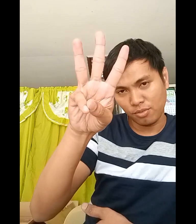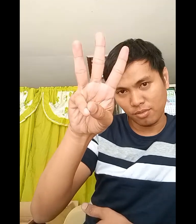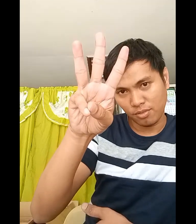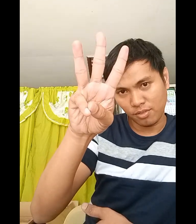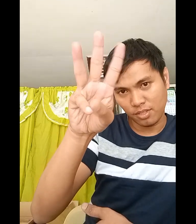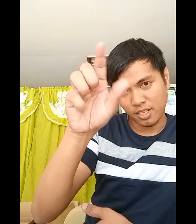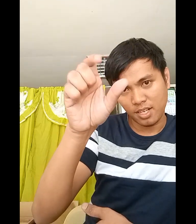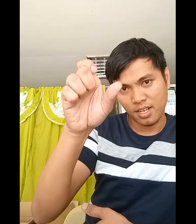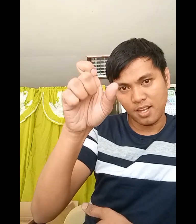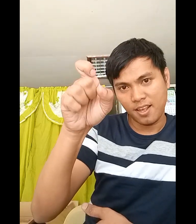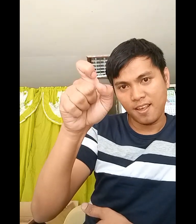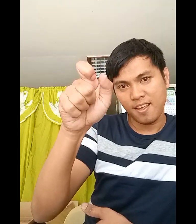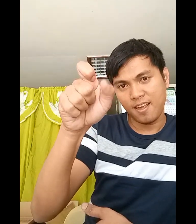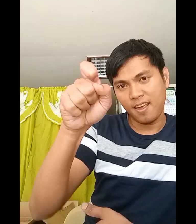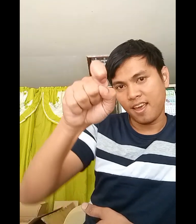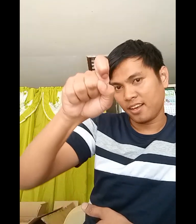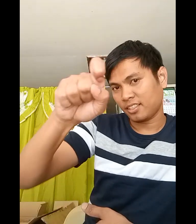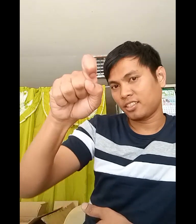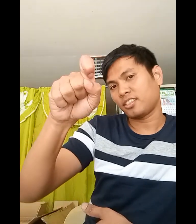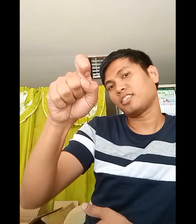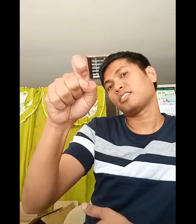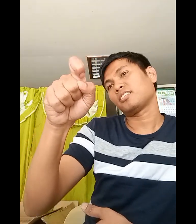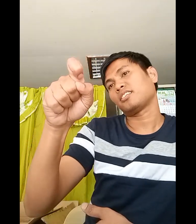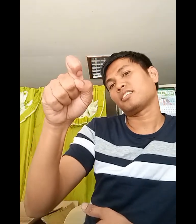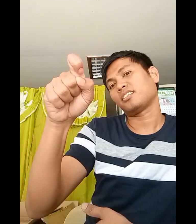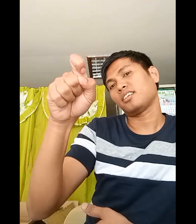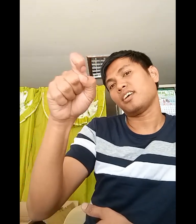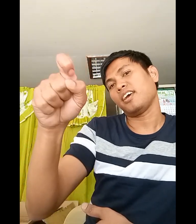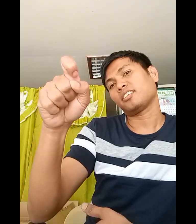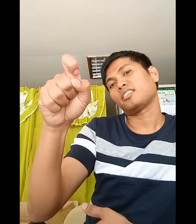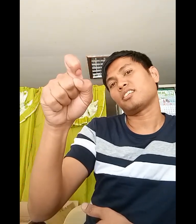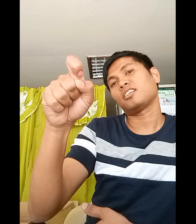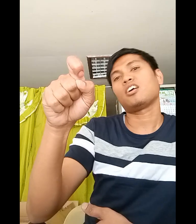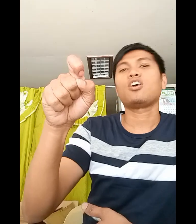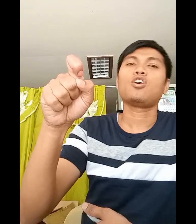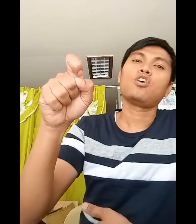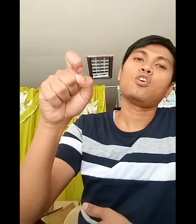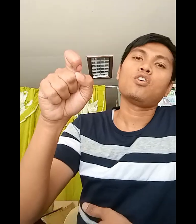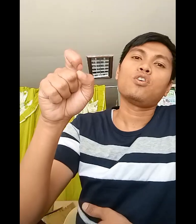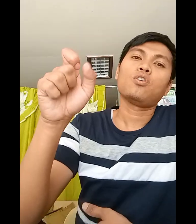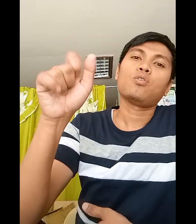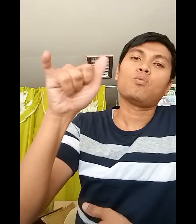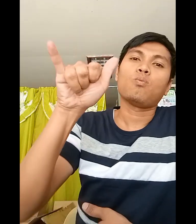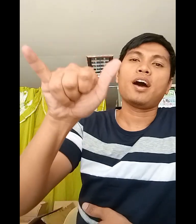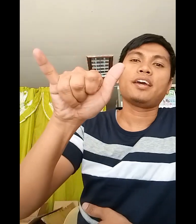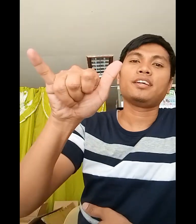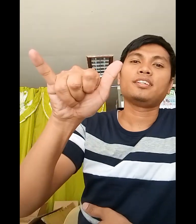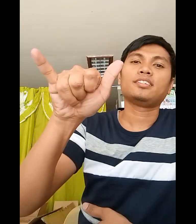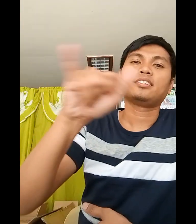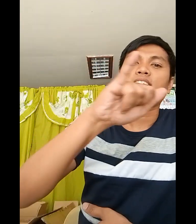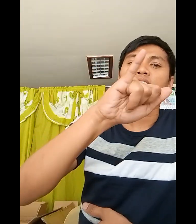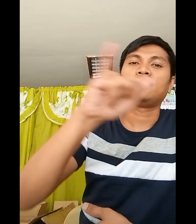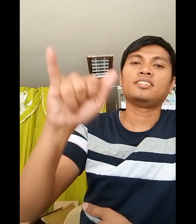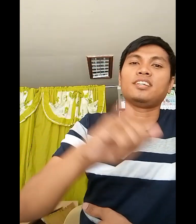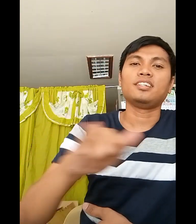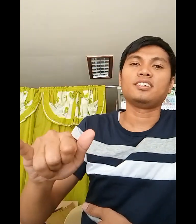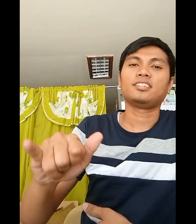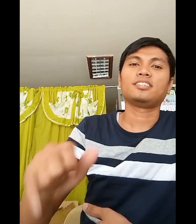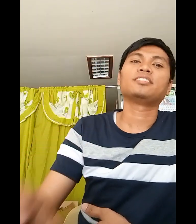X X Y Z T T